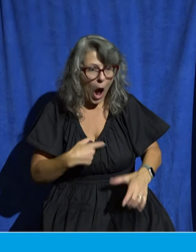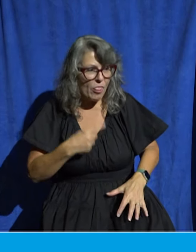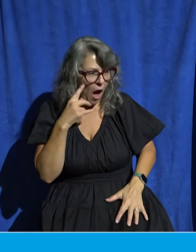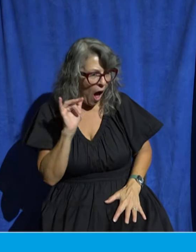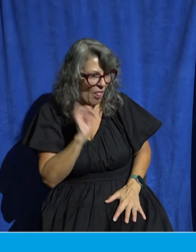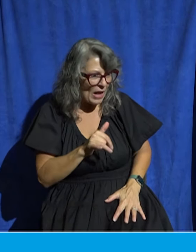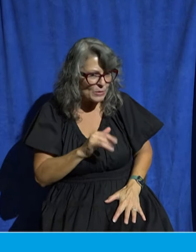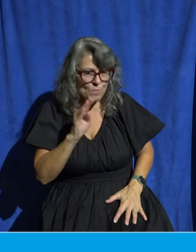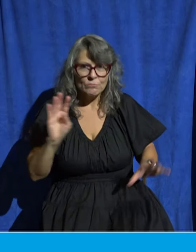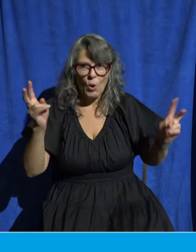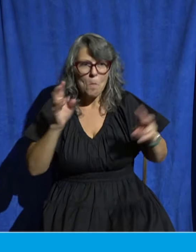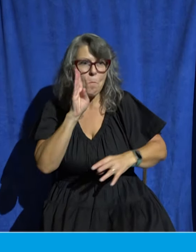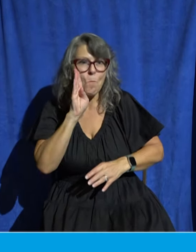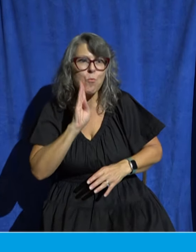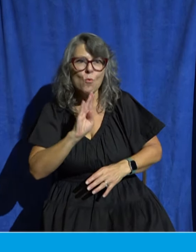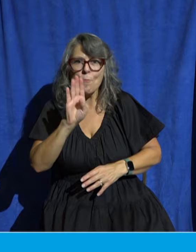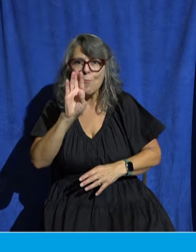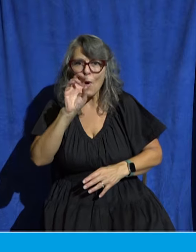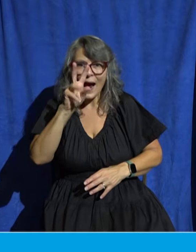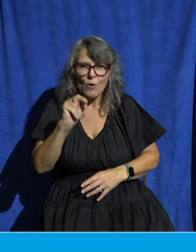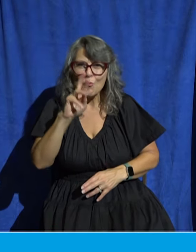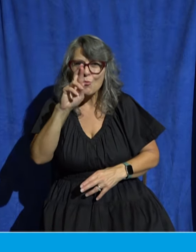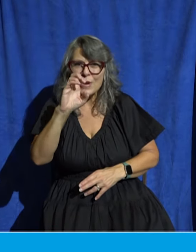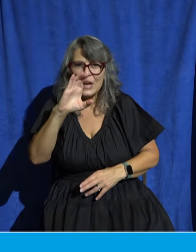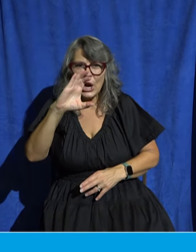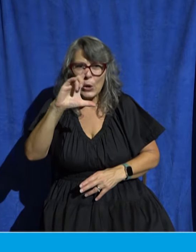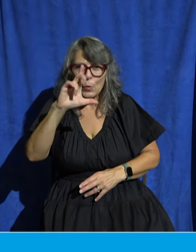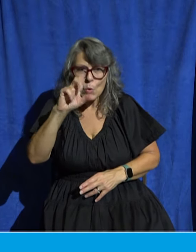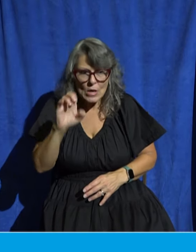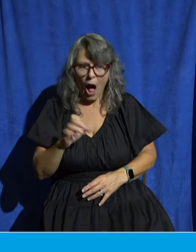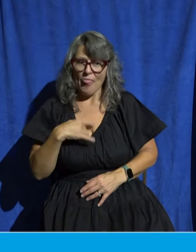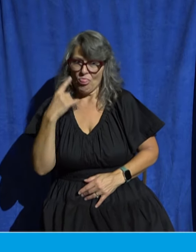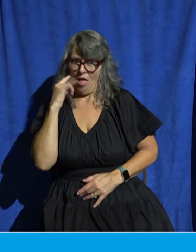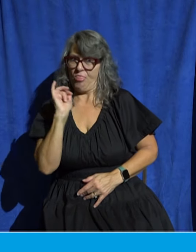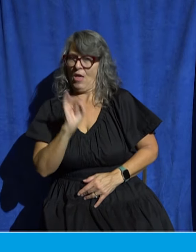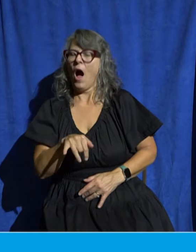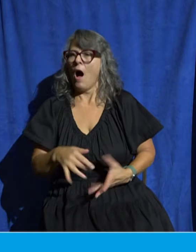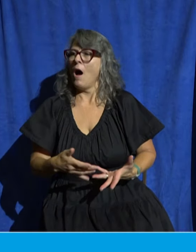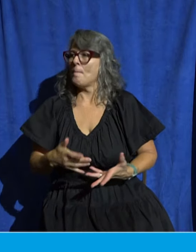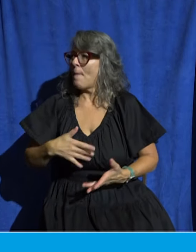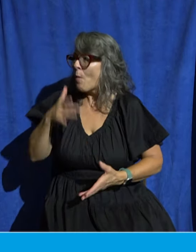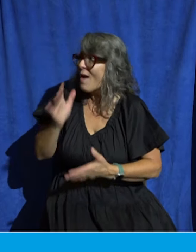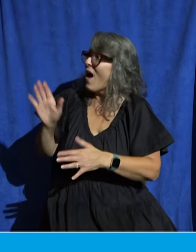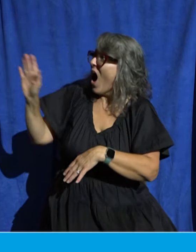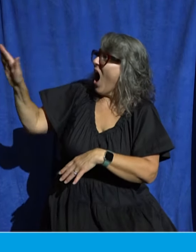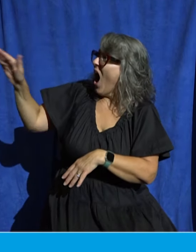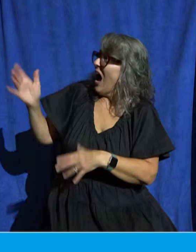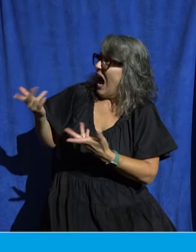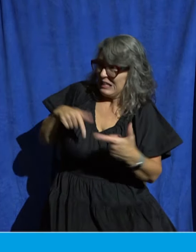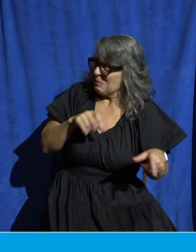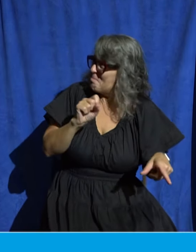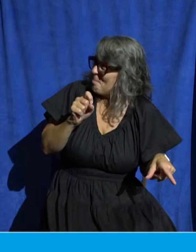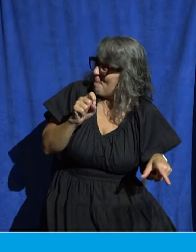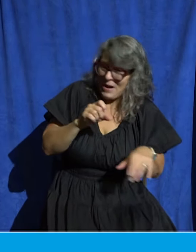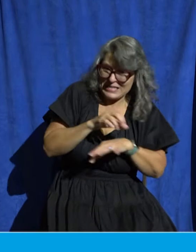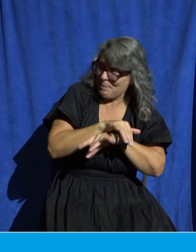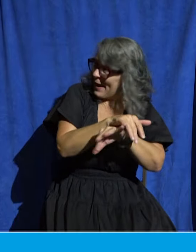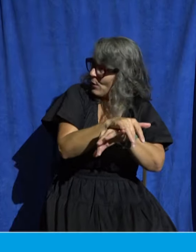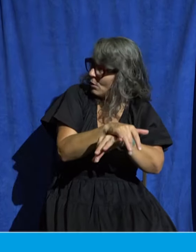out. And I called to my wife, and I said, Rachel, you've got to see this spider. And she said, hey, did you know you can take out your iPhone, take a